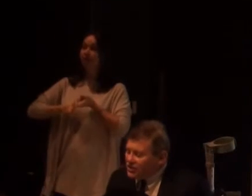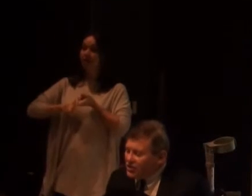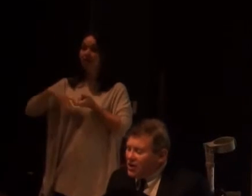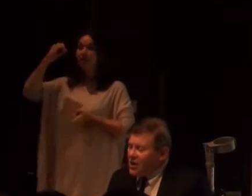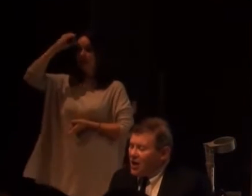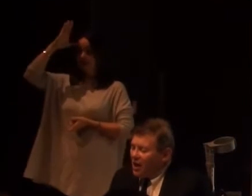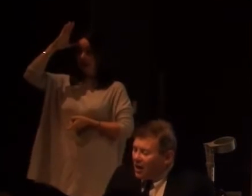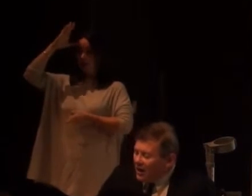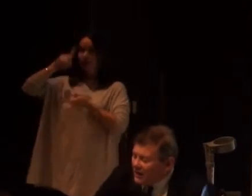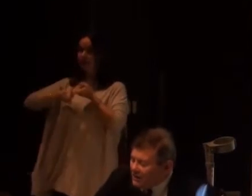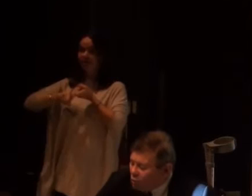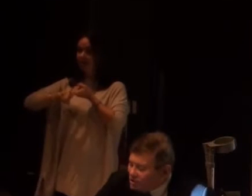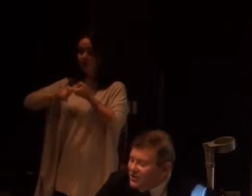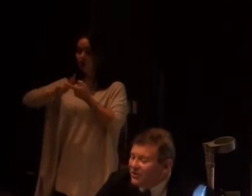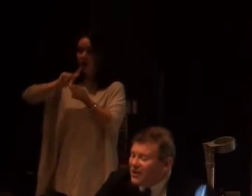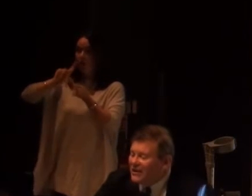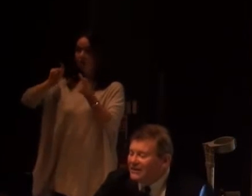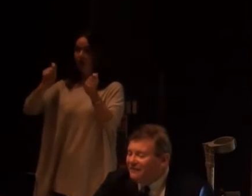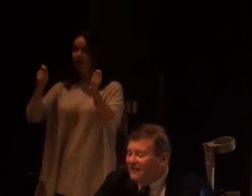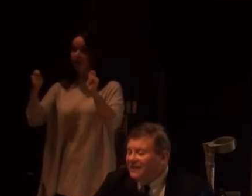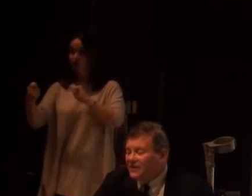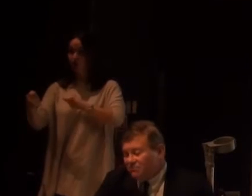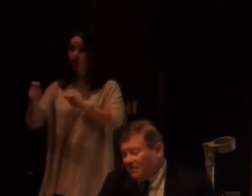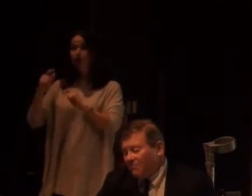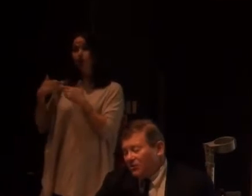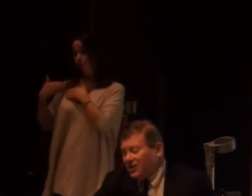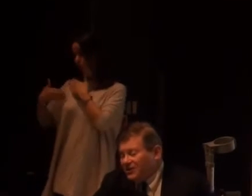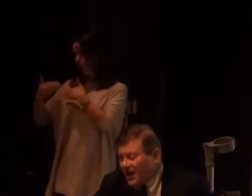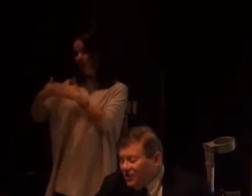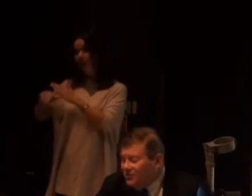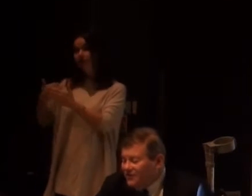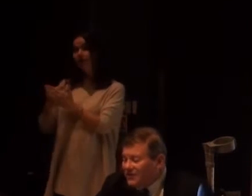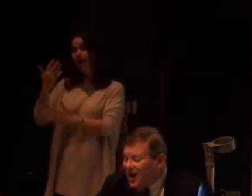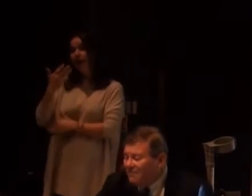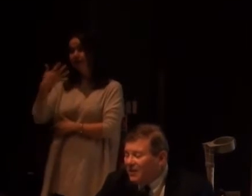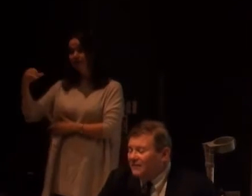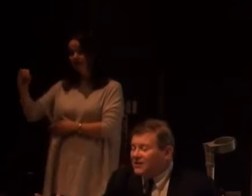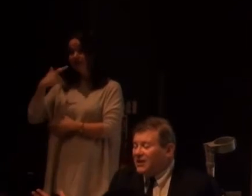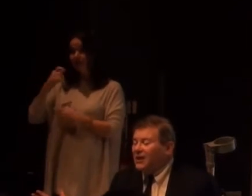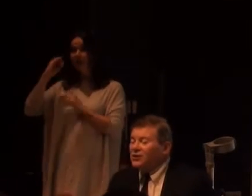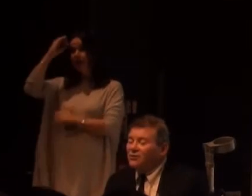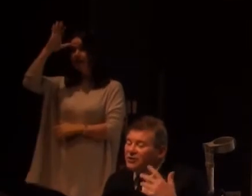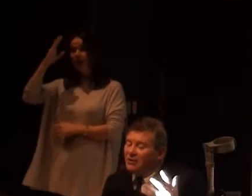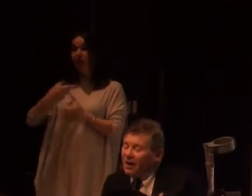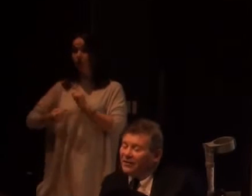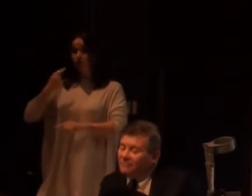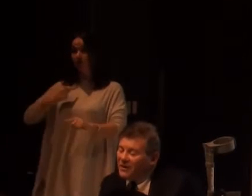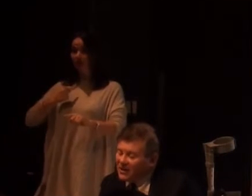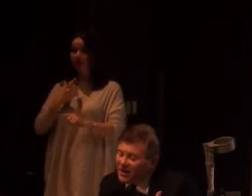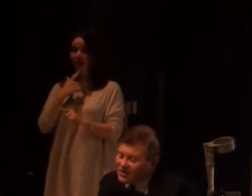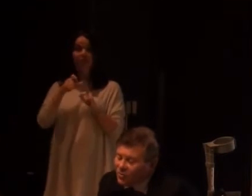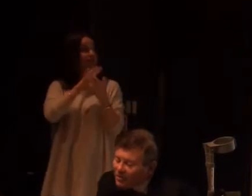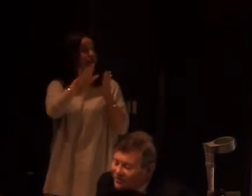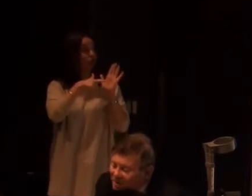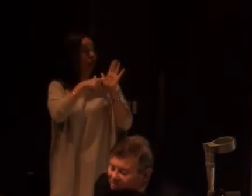changed. It wasn't until the 1950s. Most intellectuals at the time believed Miss D. H. Lawrence among them.